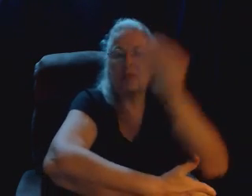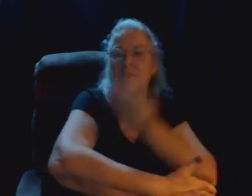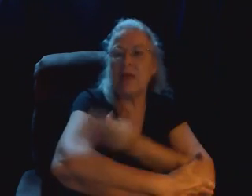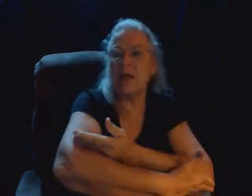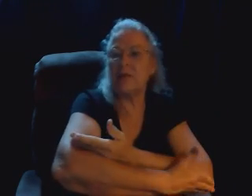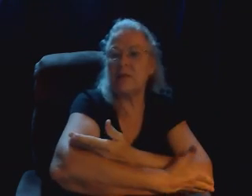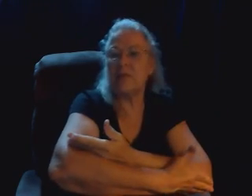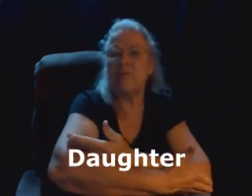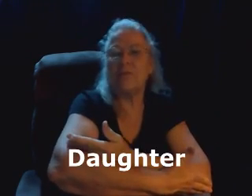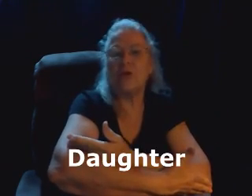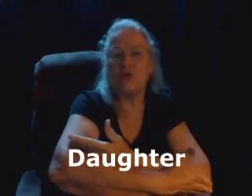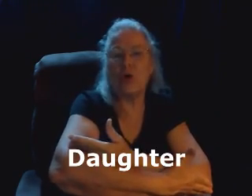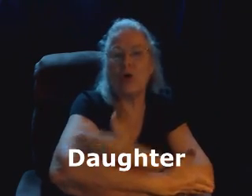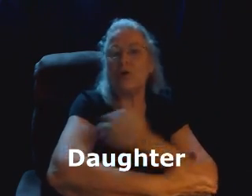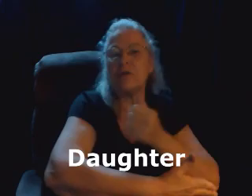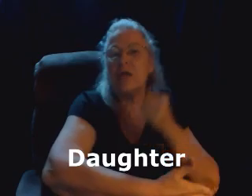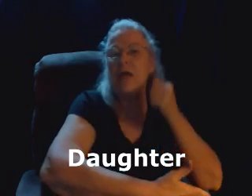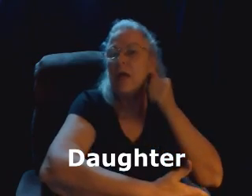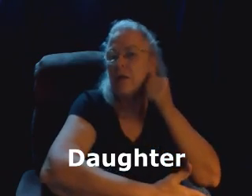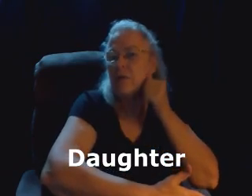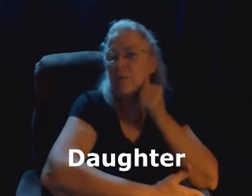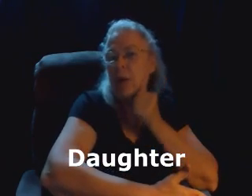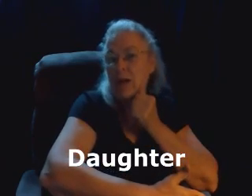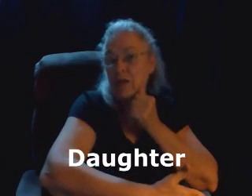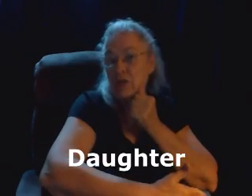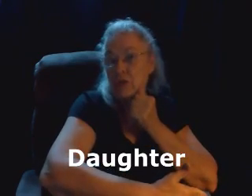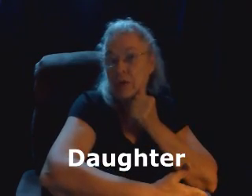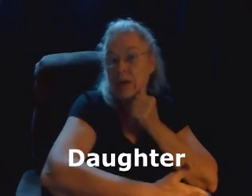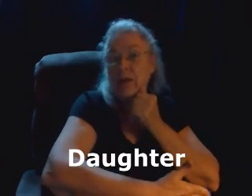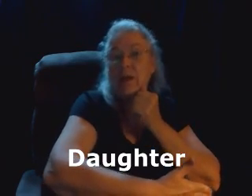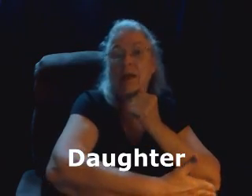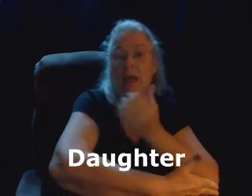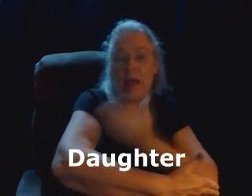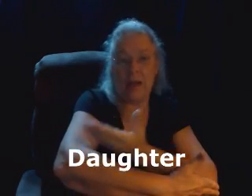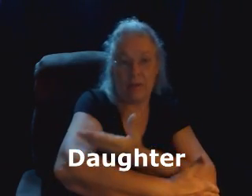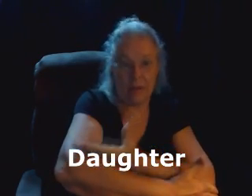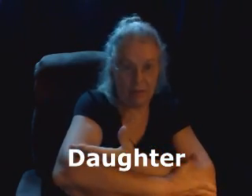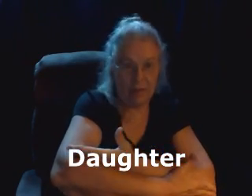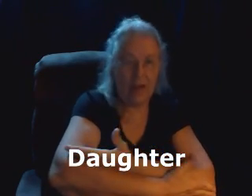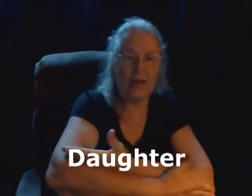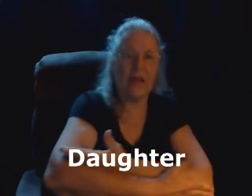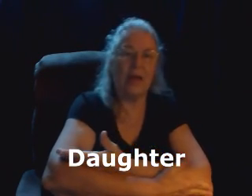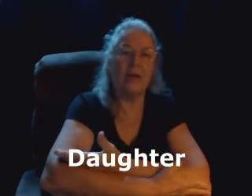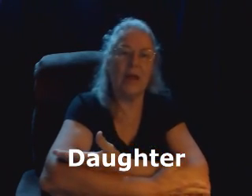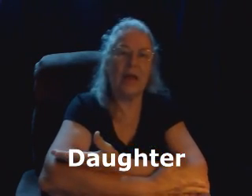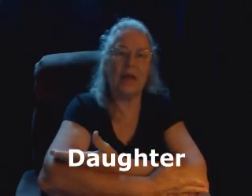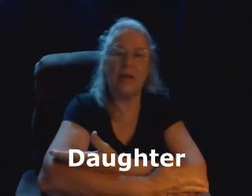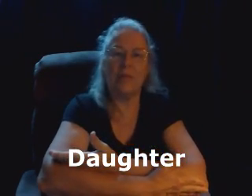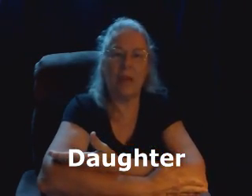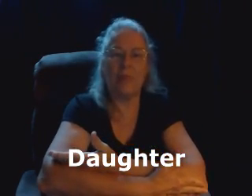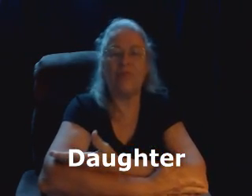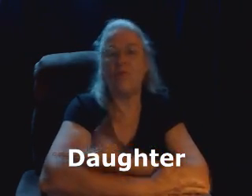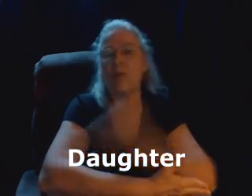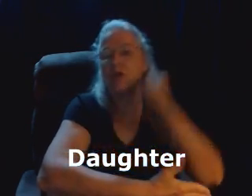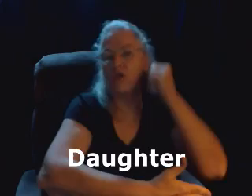Sons, daughters, the bonnet string, and then again, lay it in the baby formation.